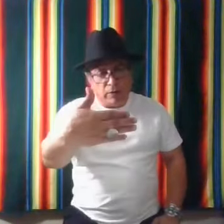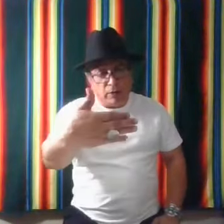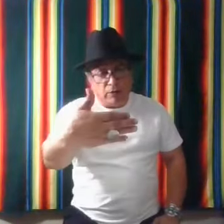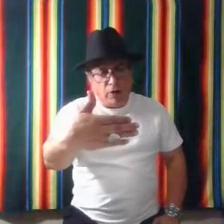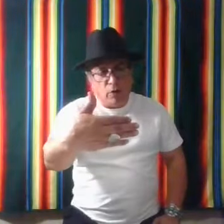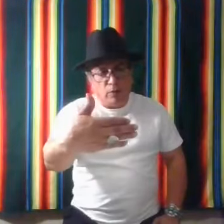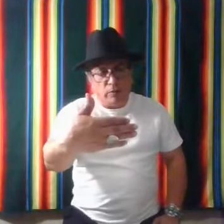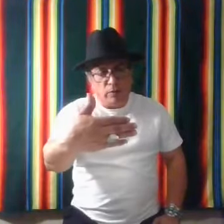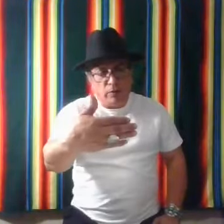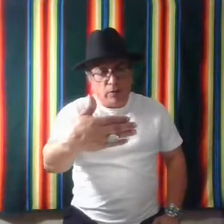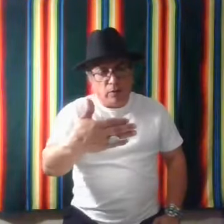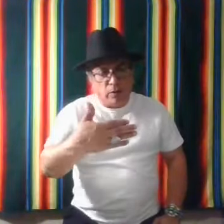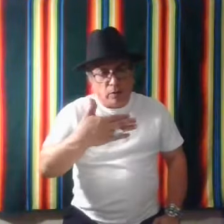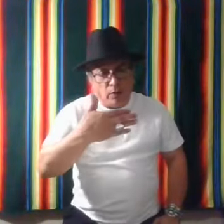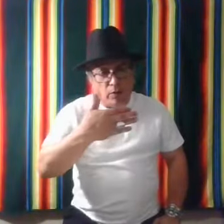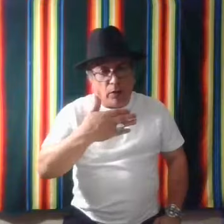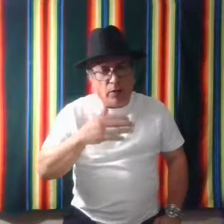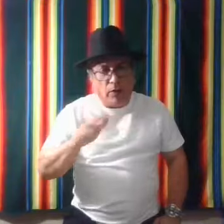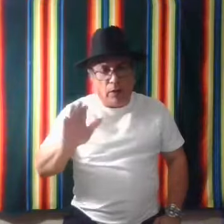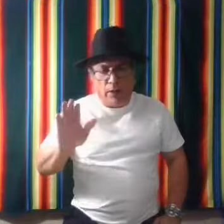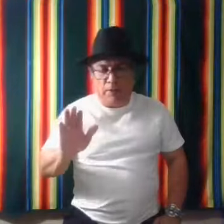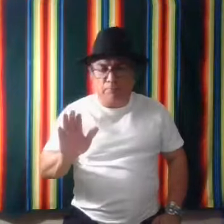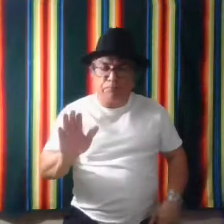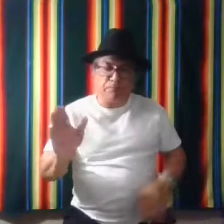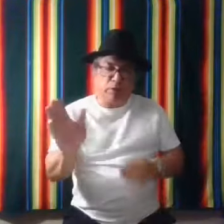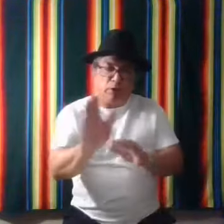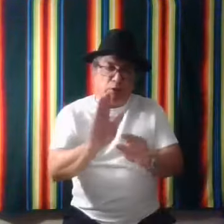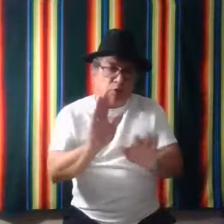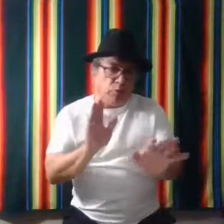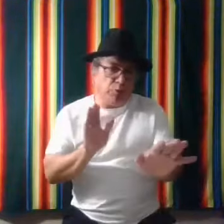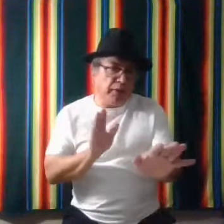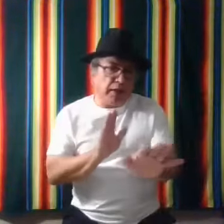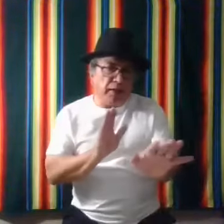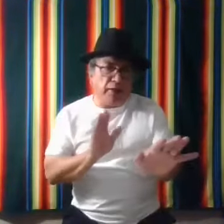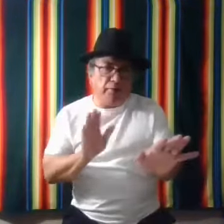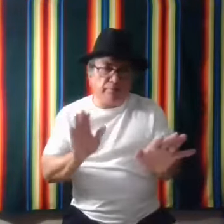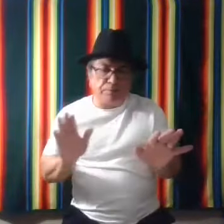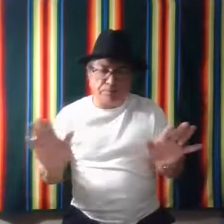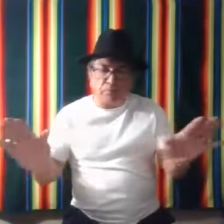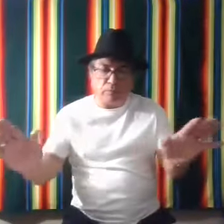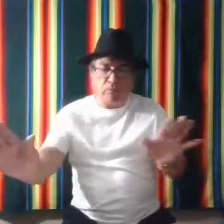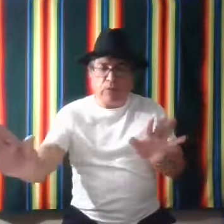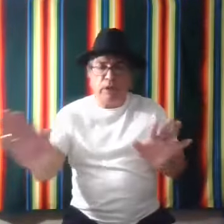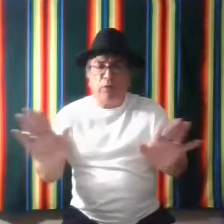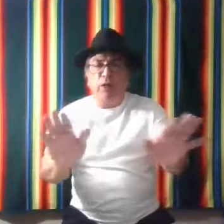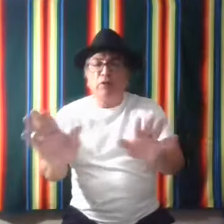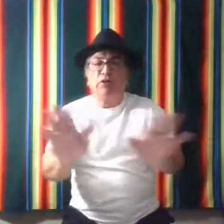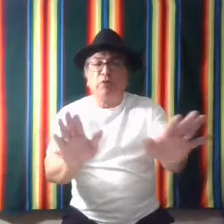There's no, um, so you, you put that together in a way we start